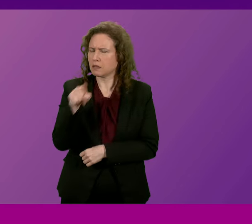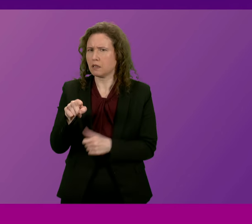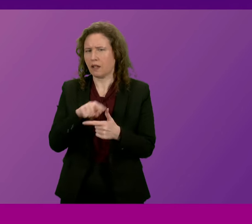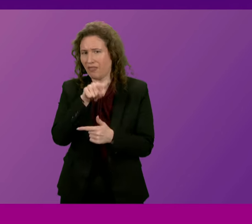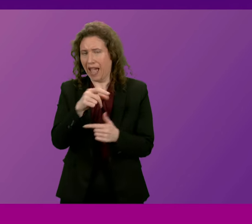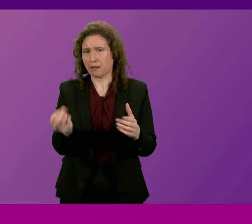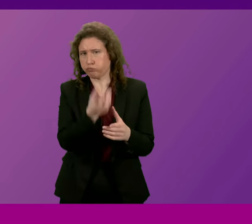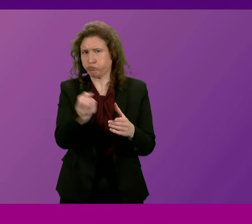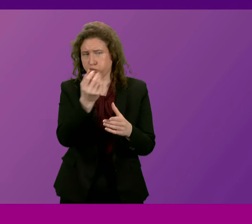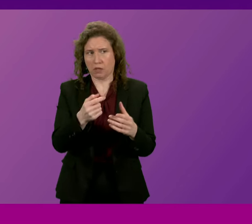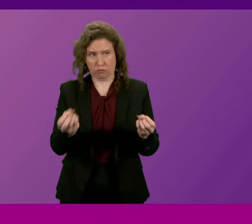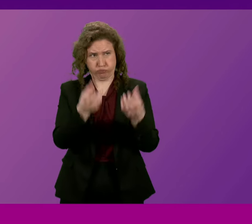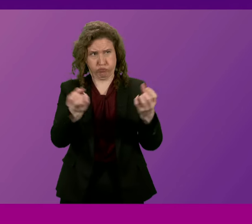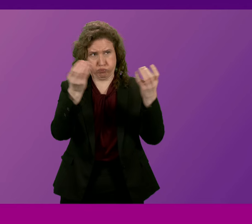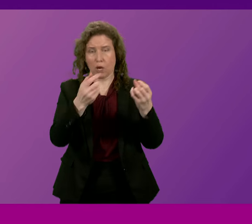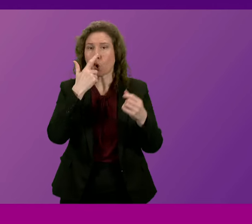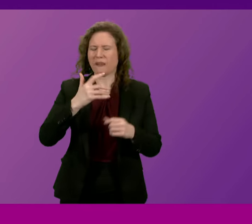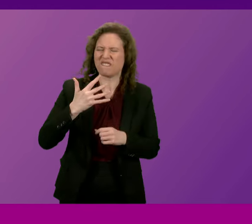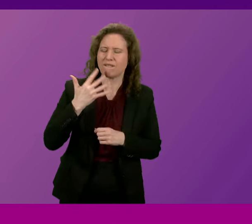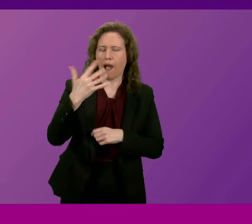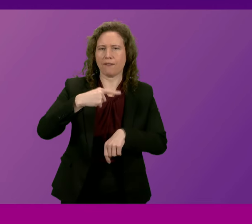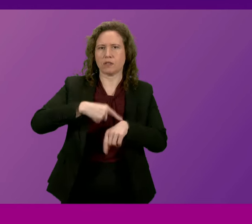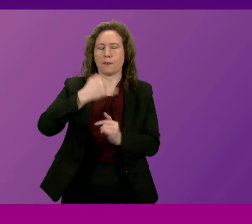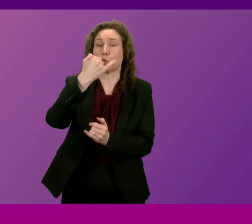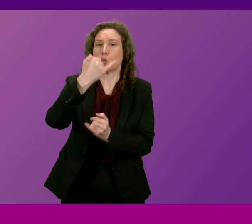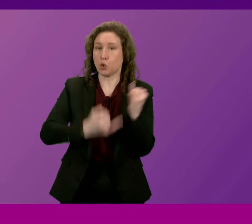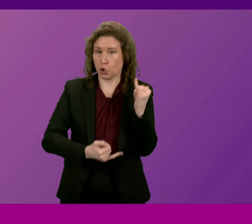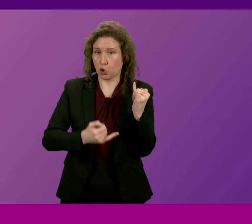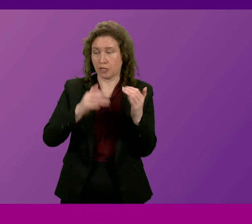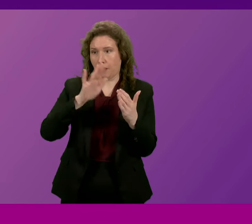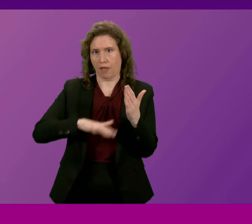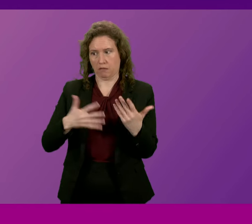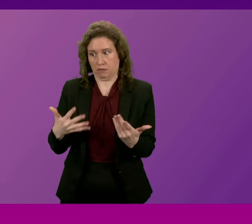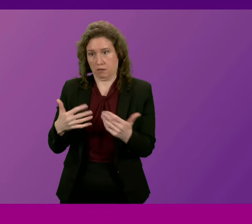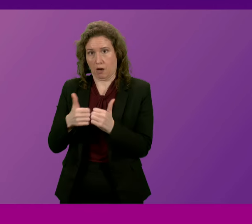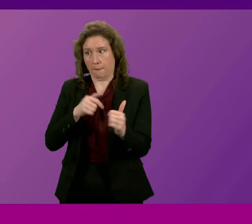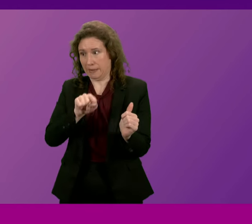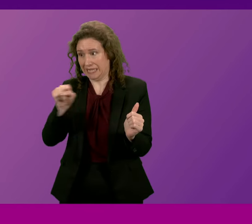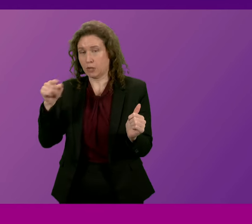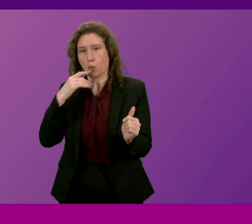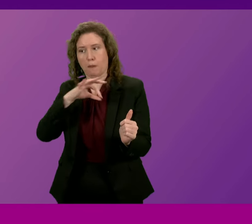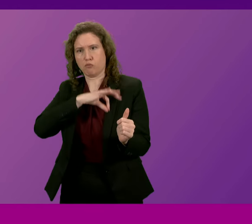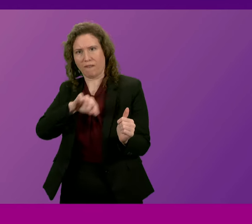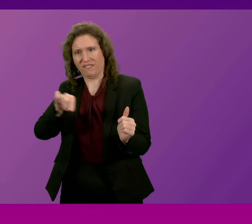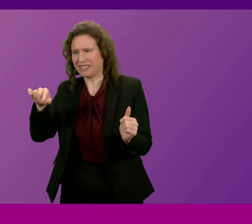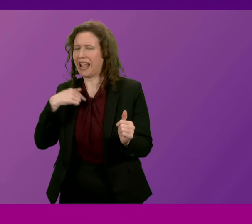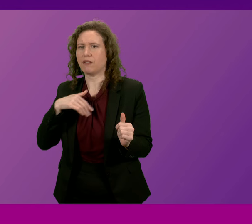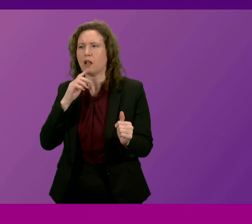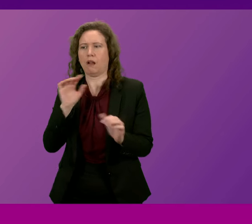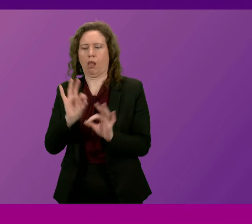from this power station could be five times worse than the companies that would profit from it have admitted.